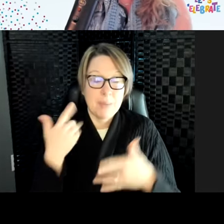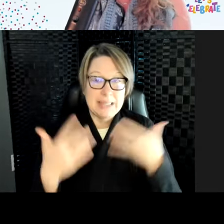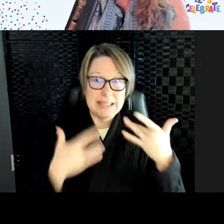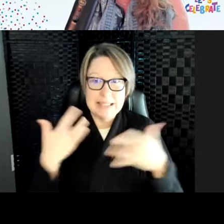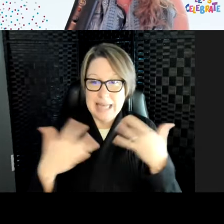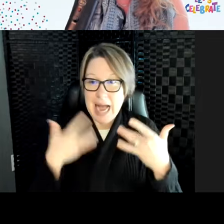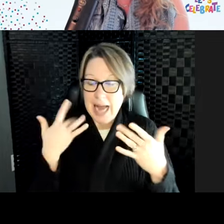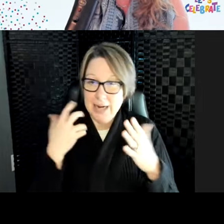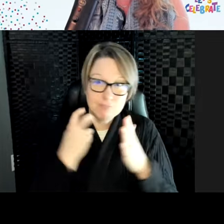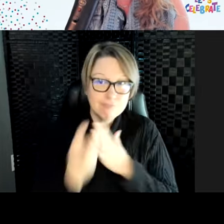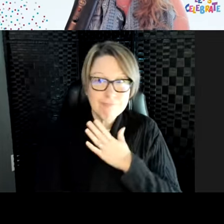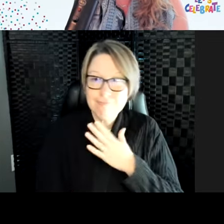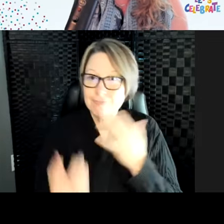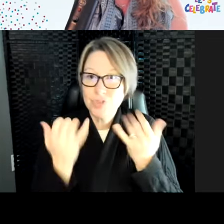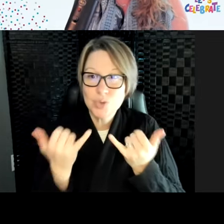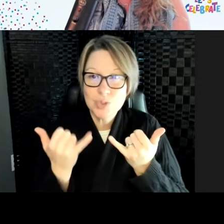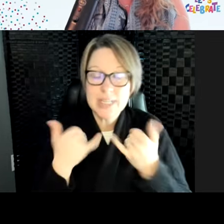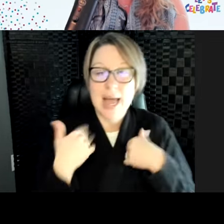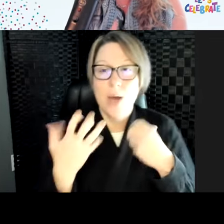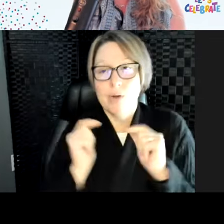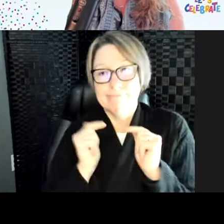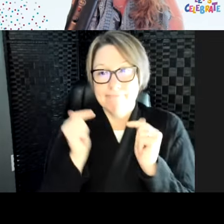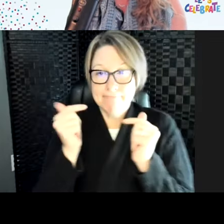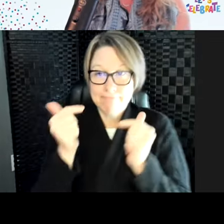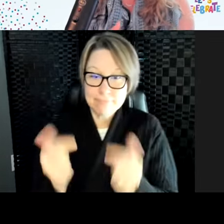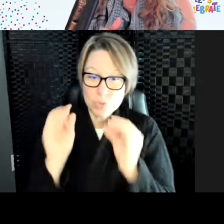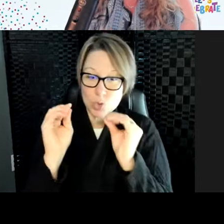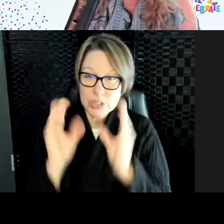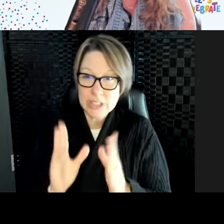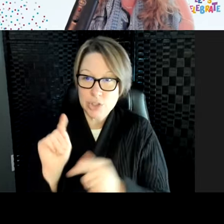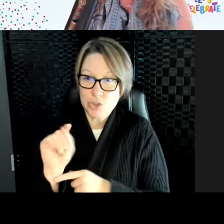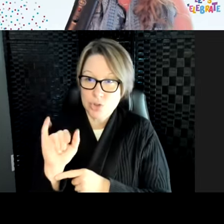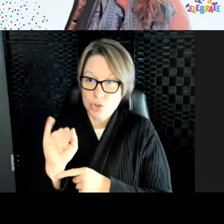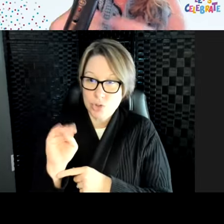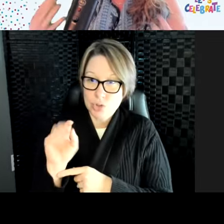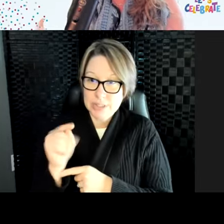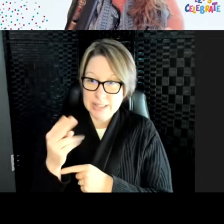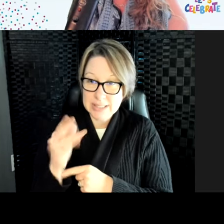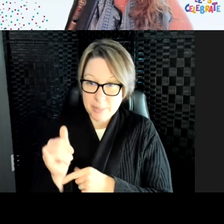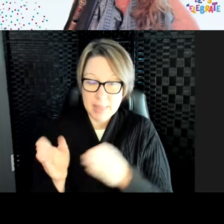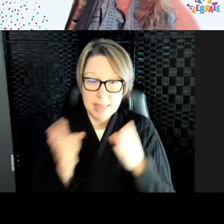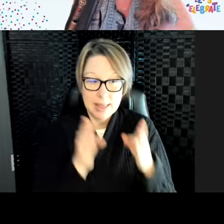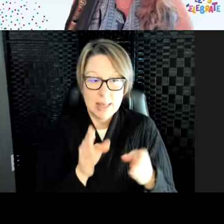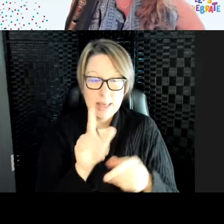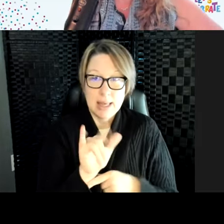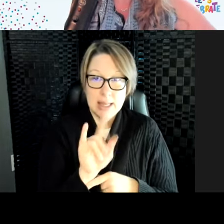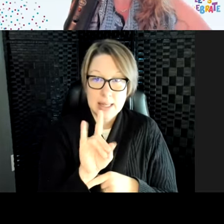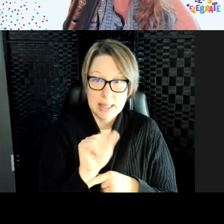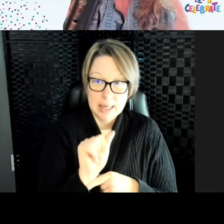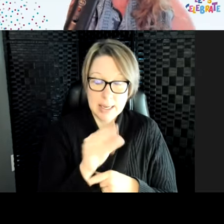I want to hand it over to our wonderful teacher, Timothy, teacher Lydia, and our wonderful interpreter, Melissa. So